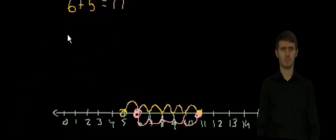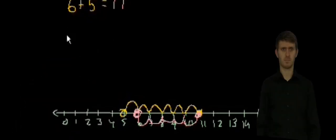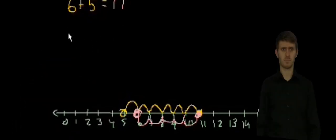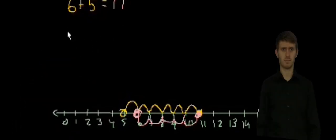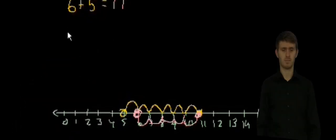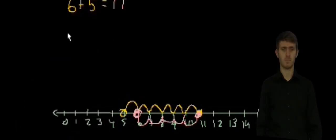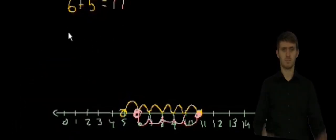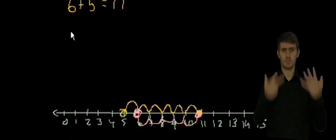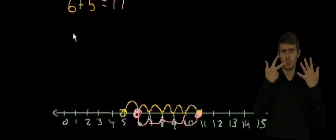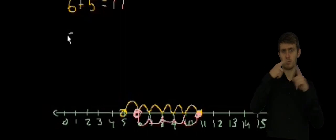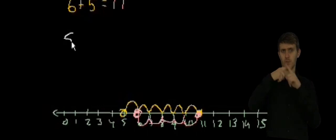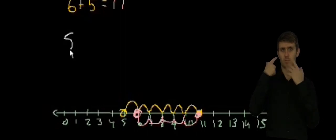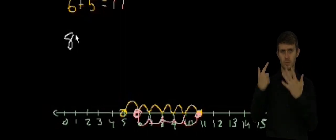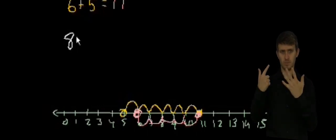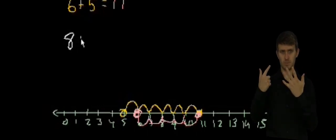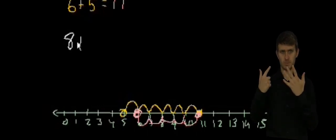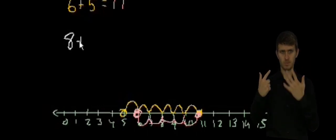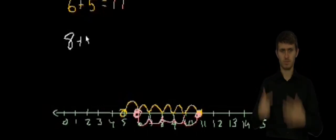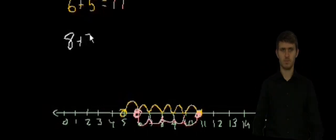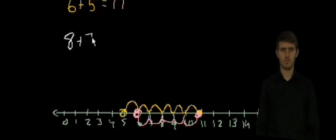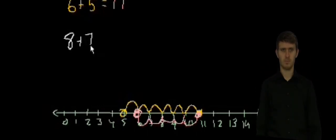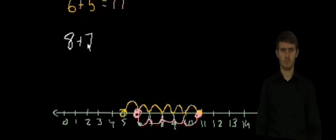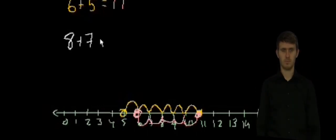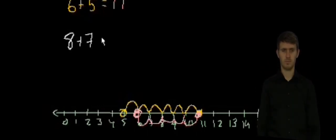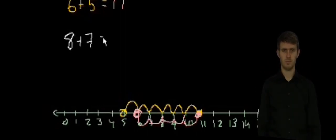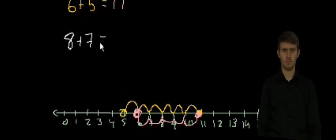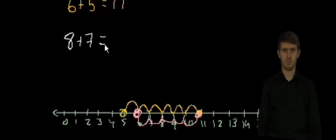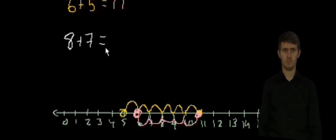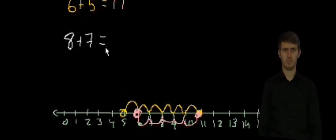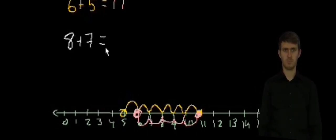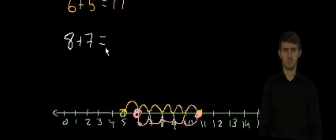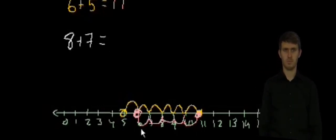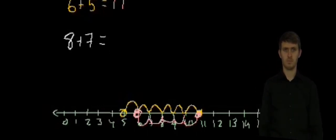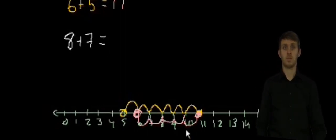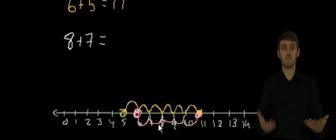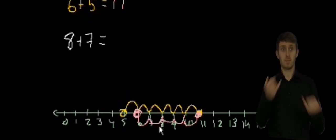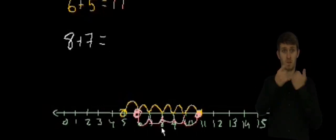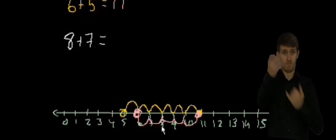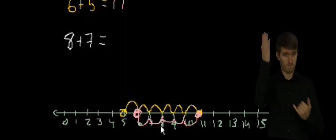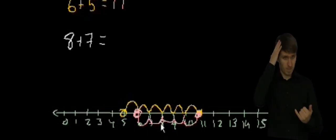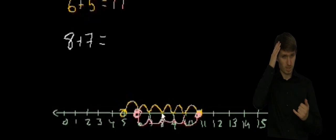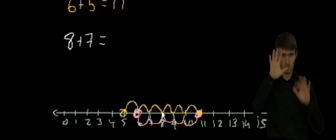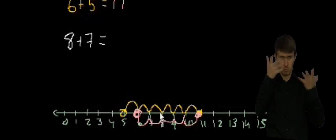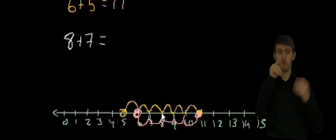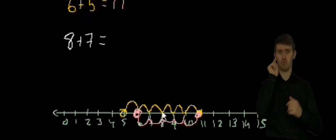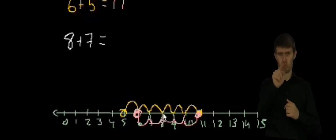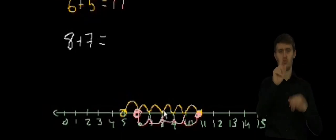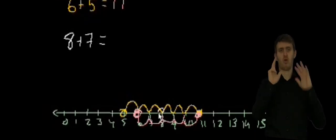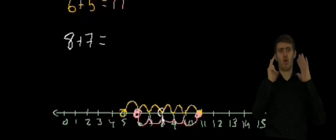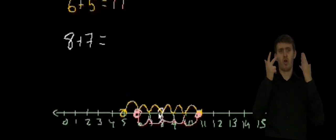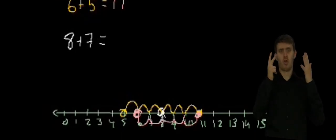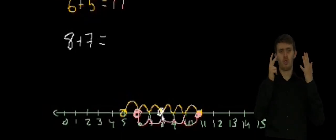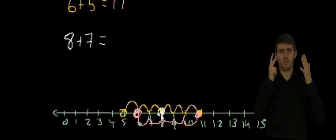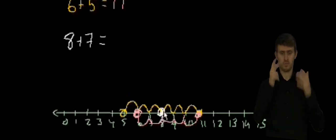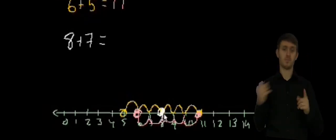What is 8 plus 7? Well, if you can still read this, 8 is